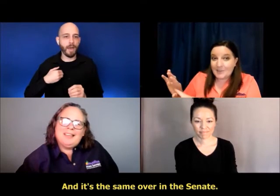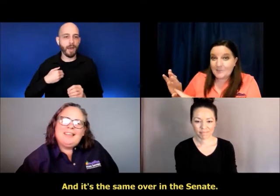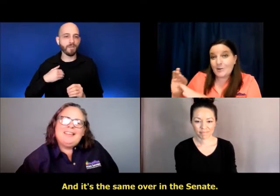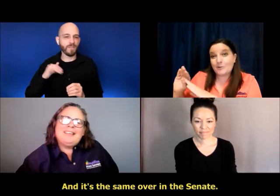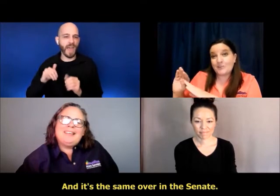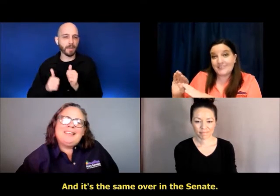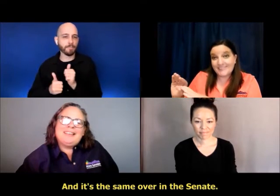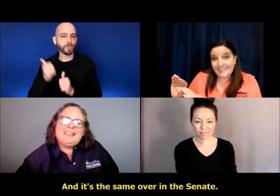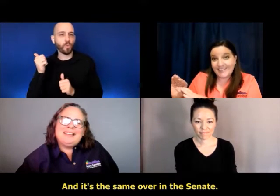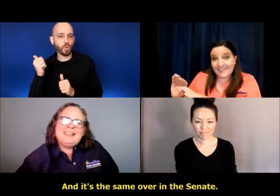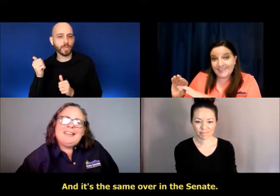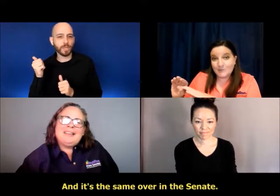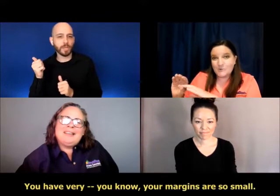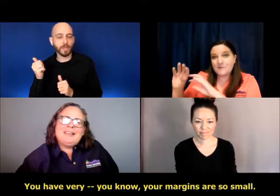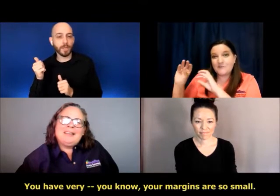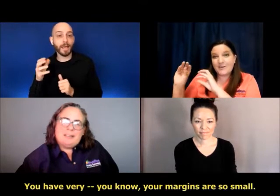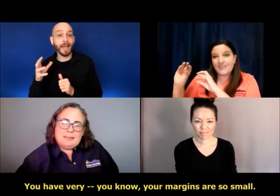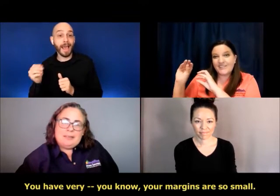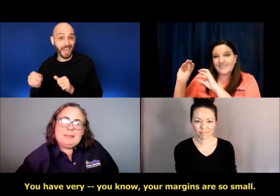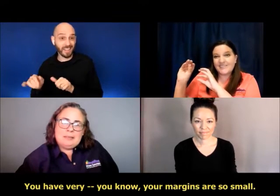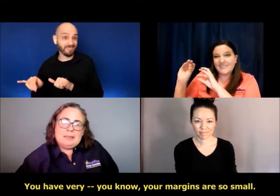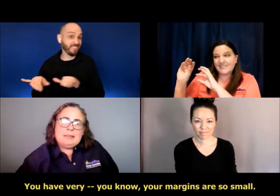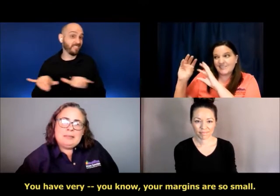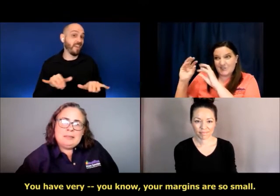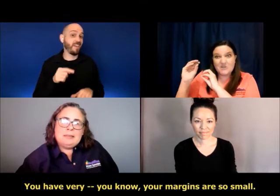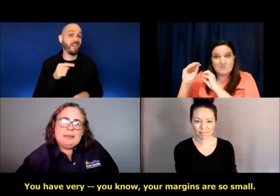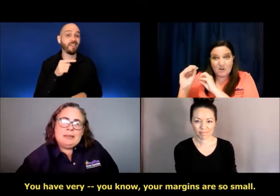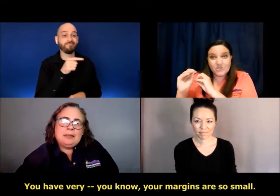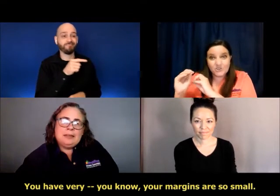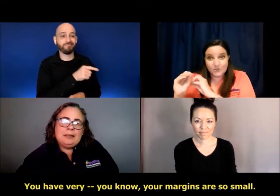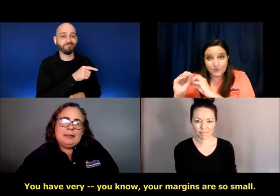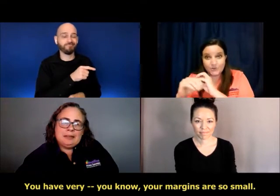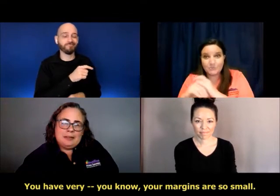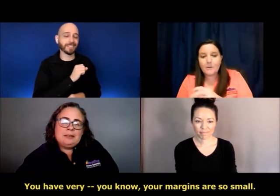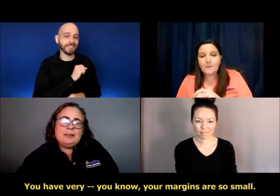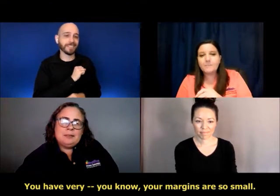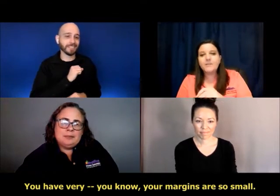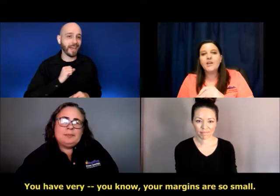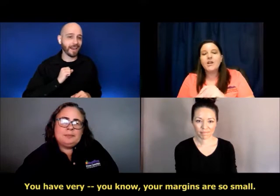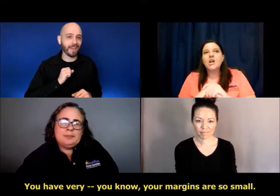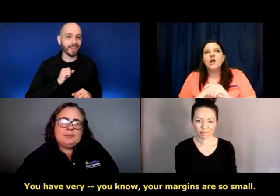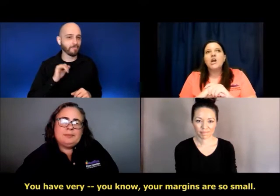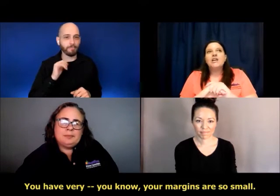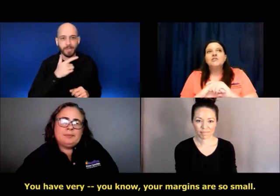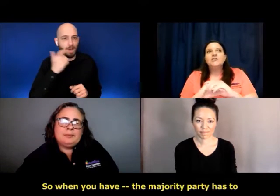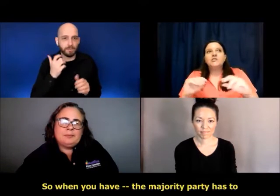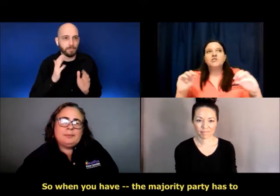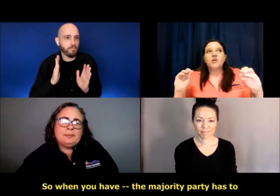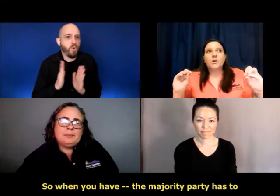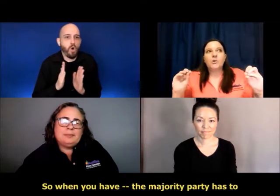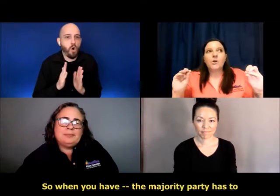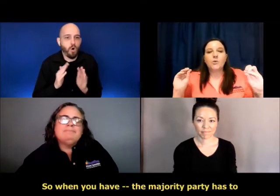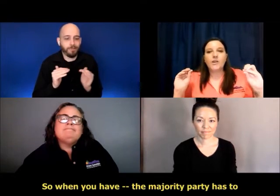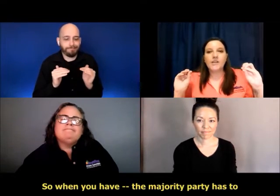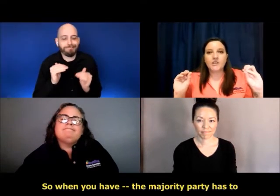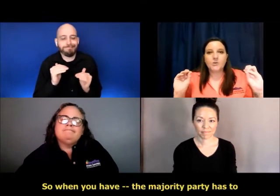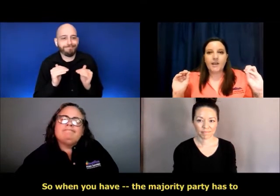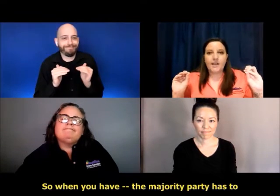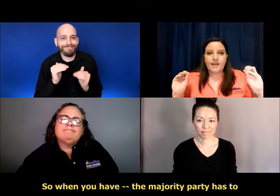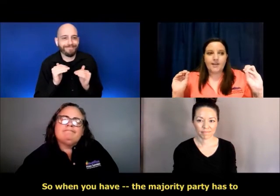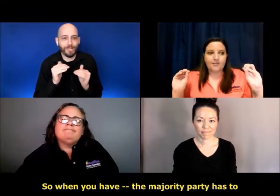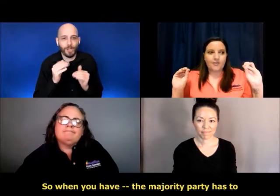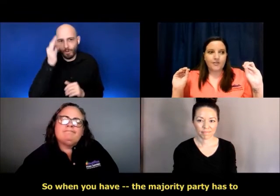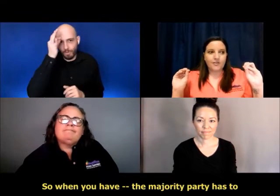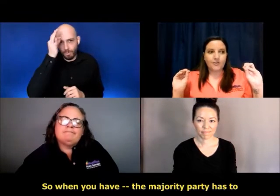same over in the Senate. You have very, you know, your margins are so small. So, when